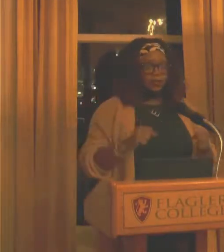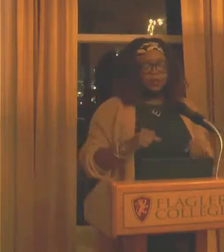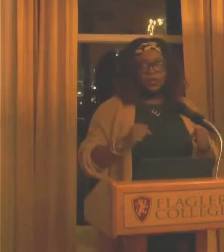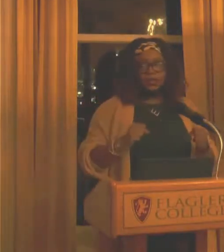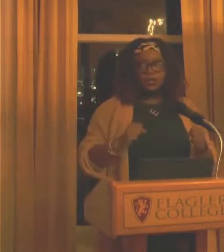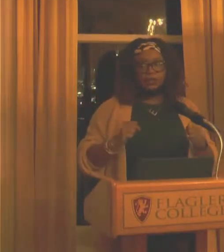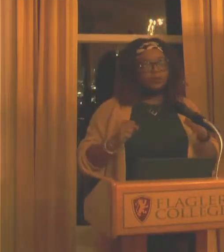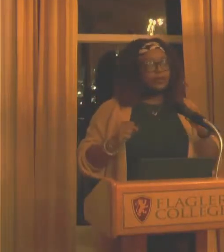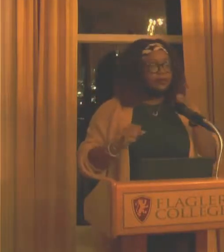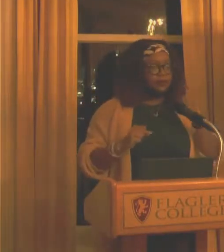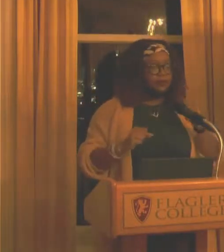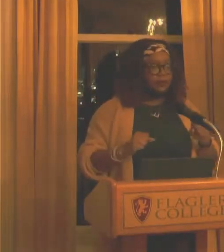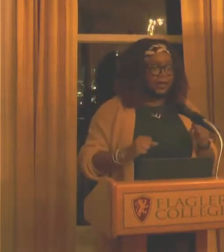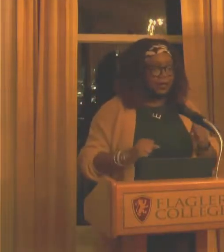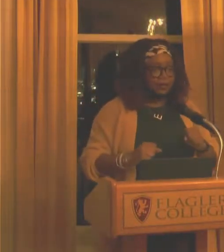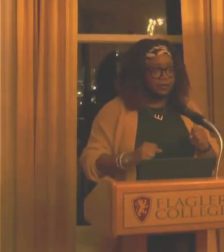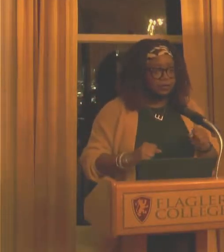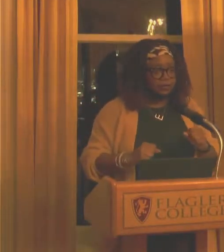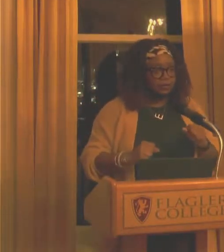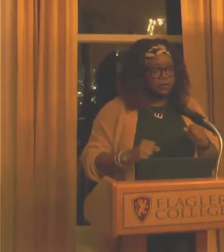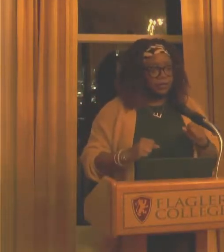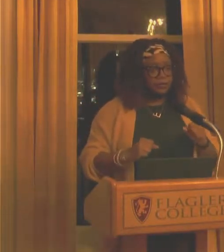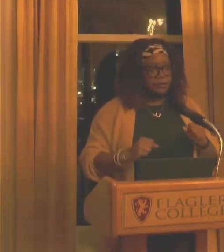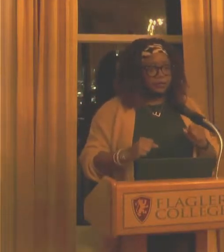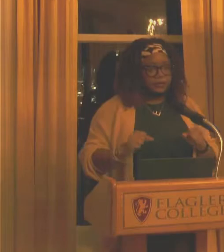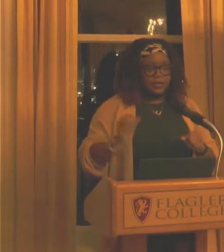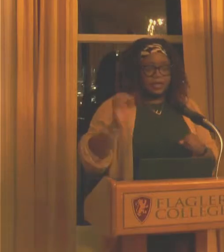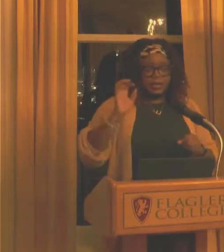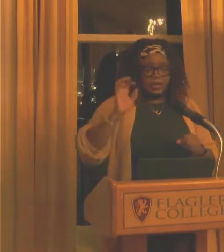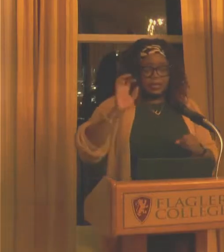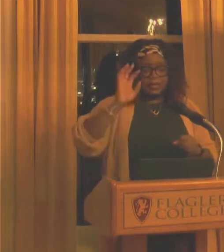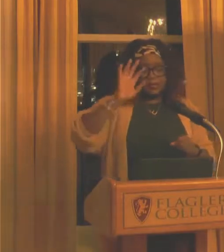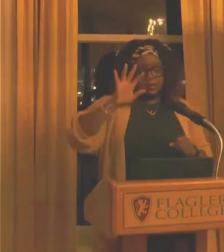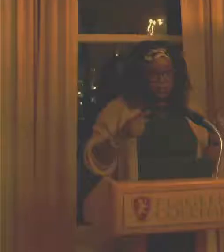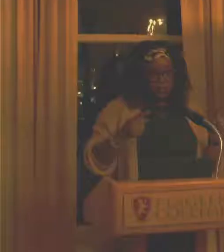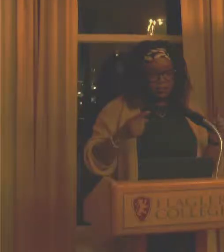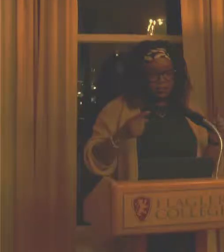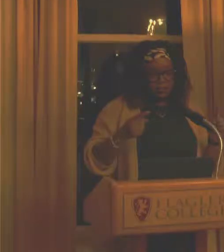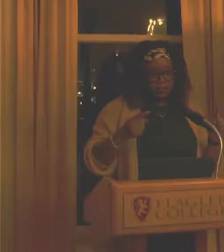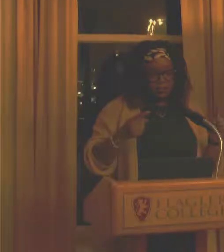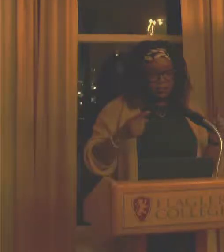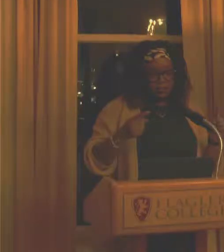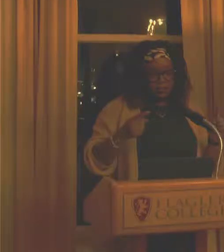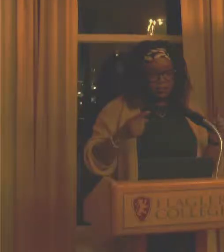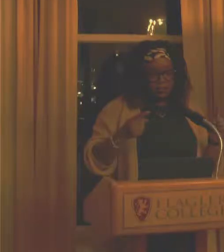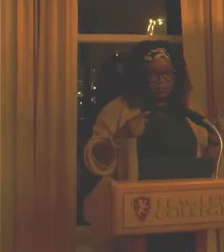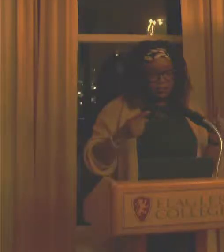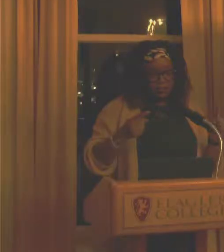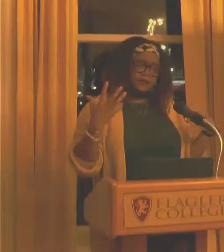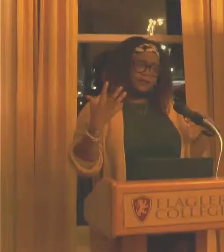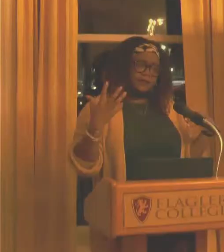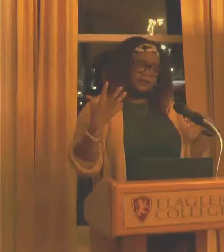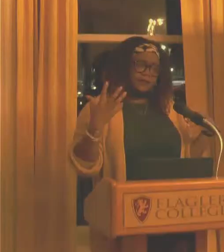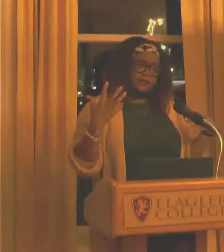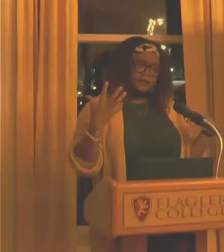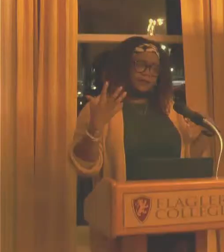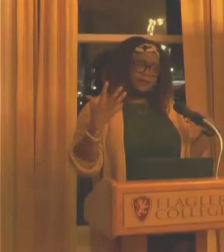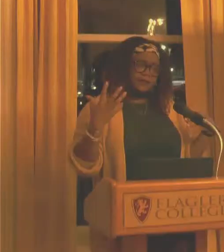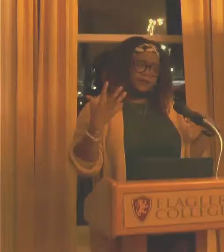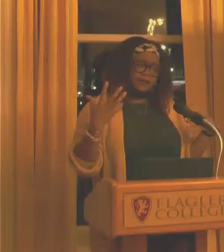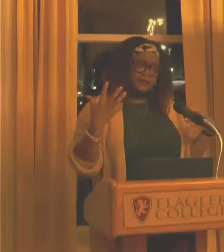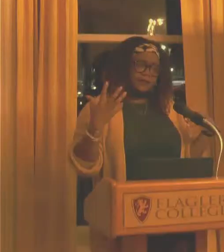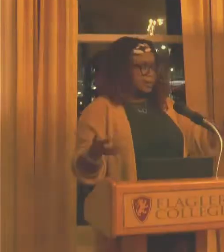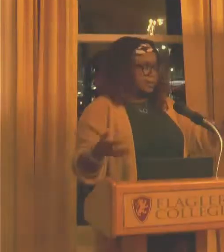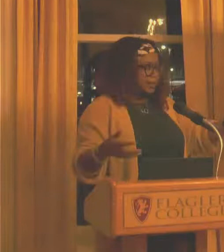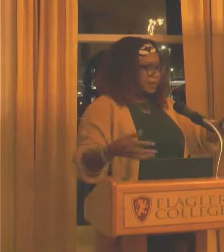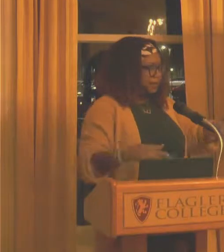or pretty for a black girl, you know, and I took the space to just give an idea of